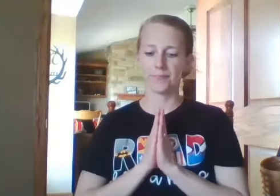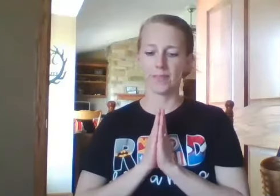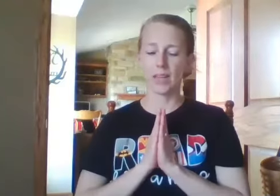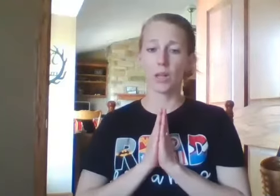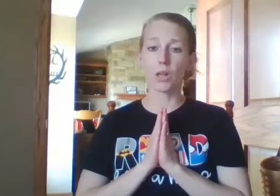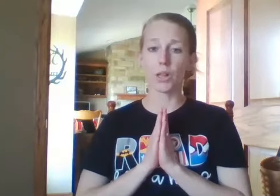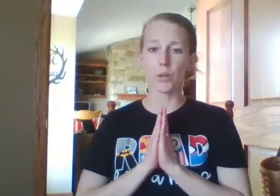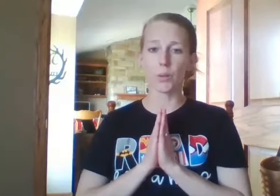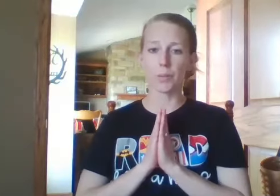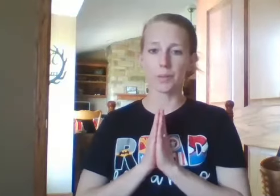Gloom. Gloom.